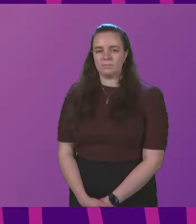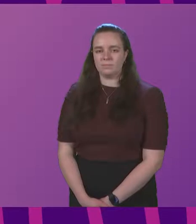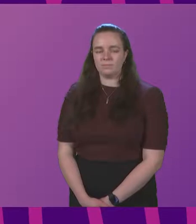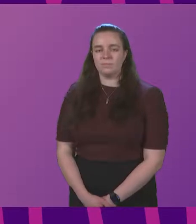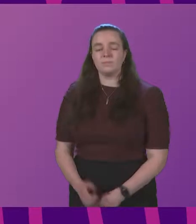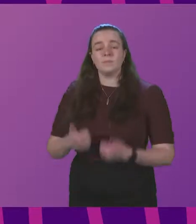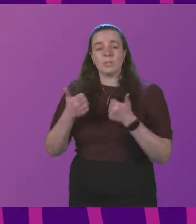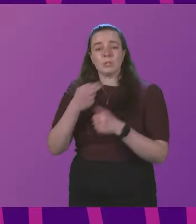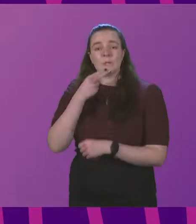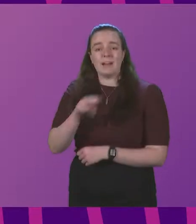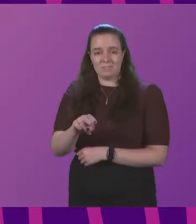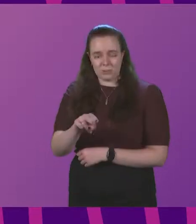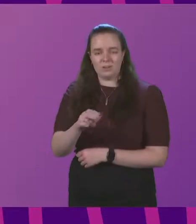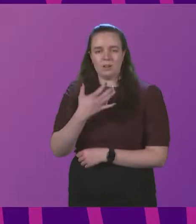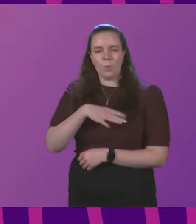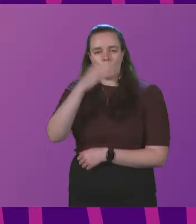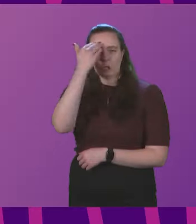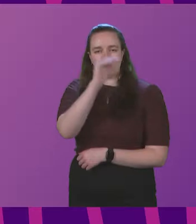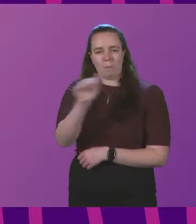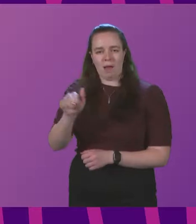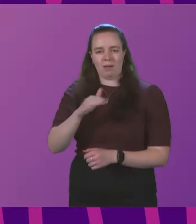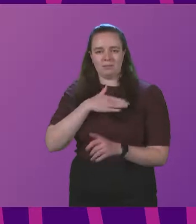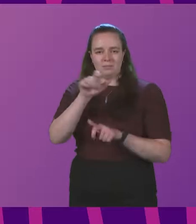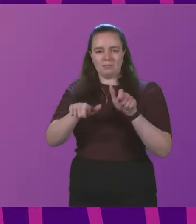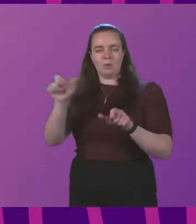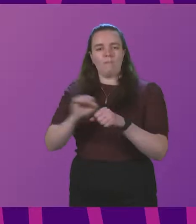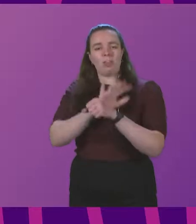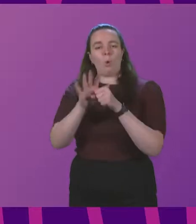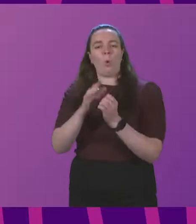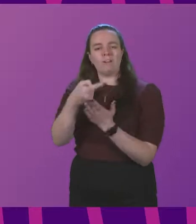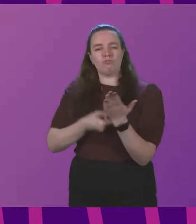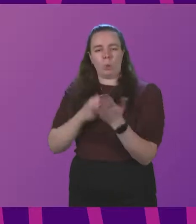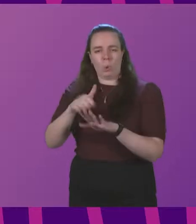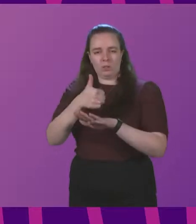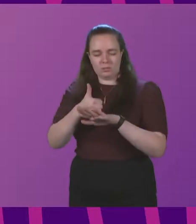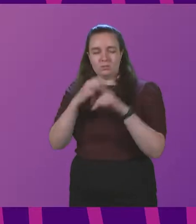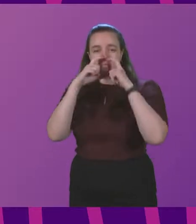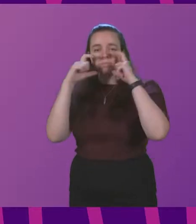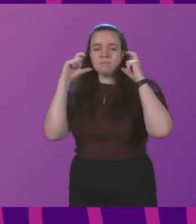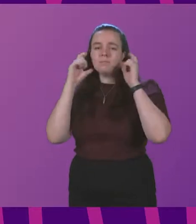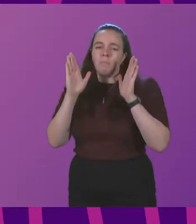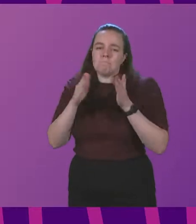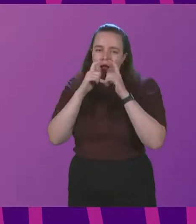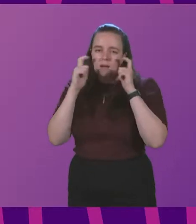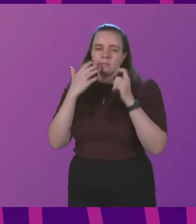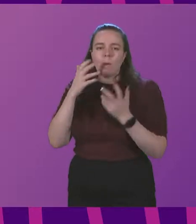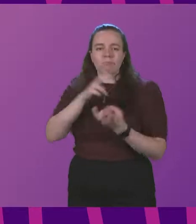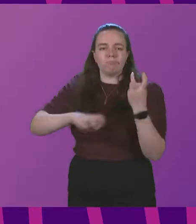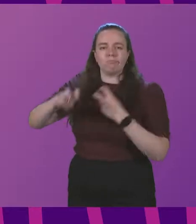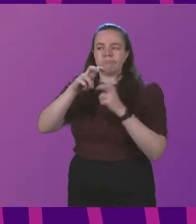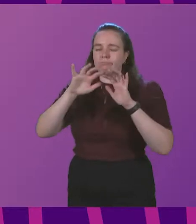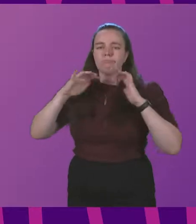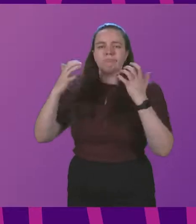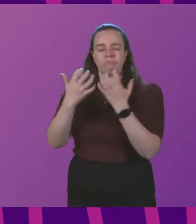Good afternoon. Can I remind members of the COVID-related measures that are in place and that face coverings should be worn when moving around the chamber